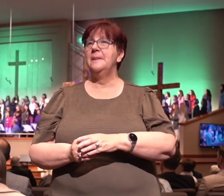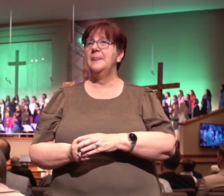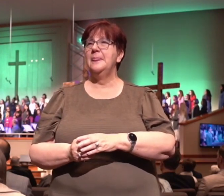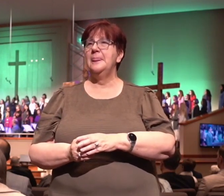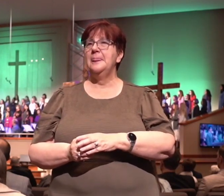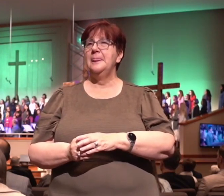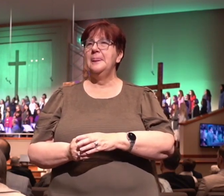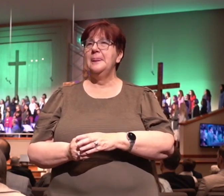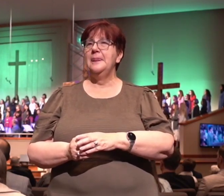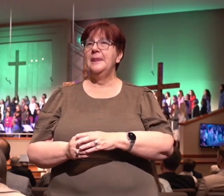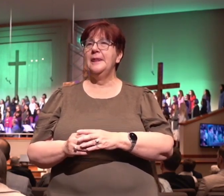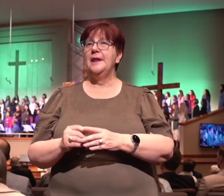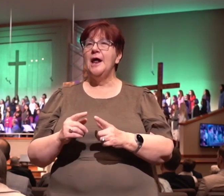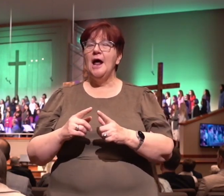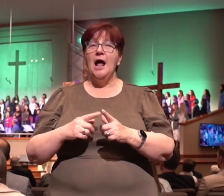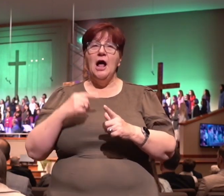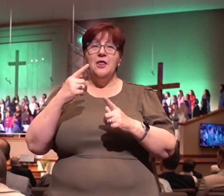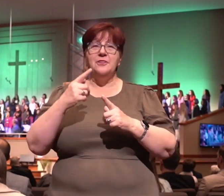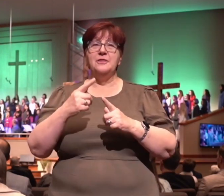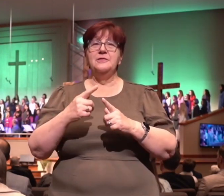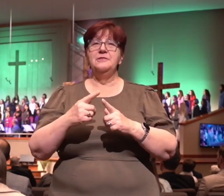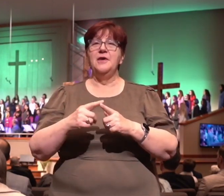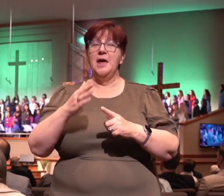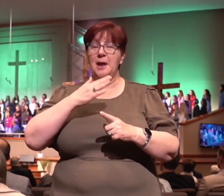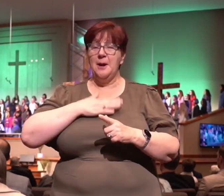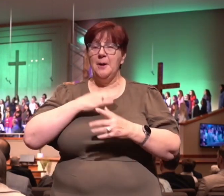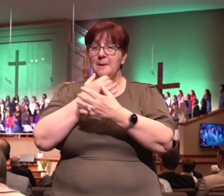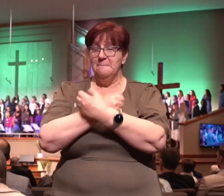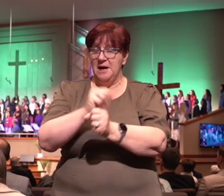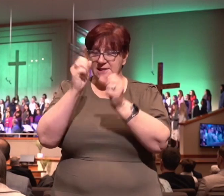Then came my Savior.